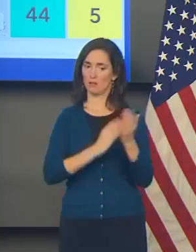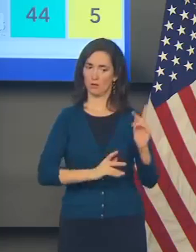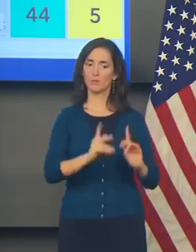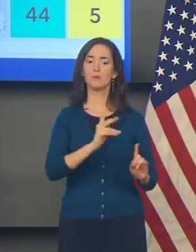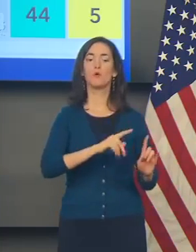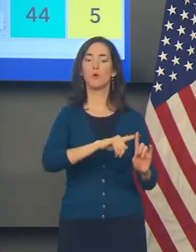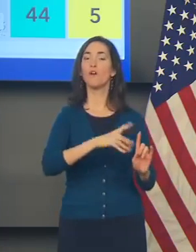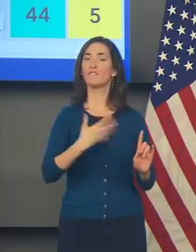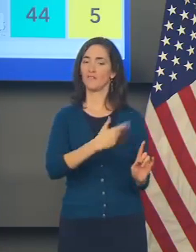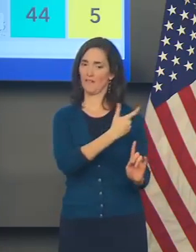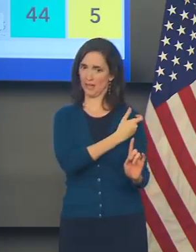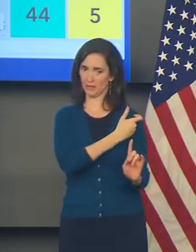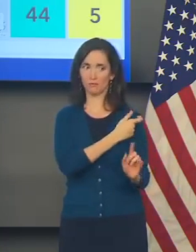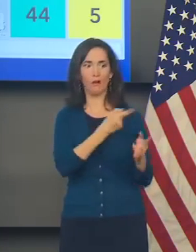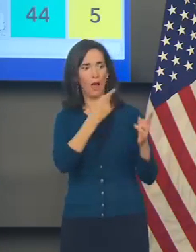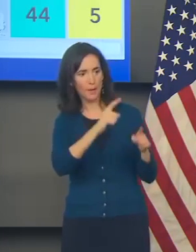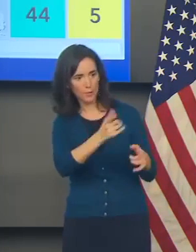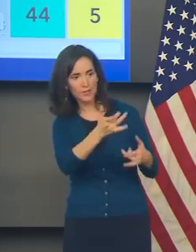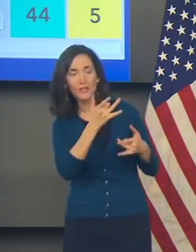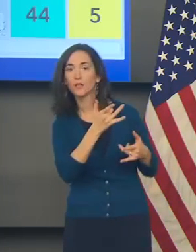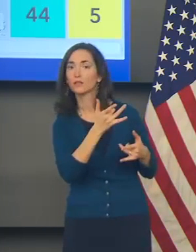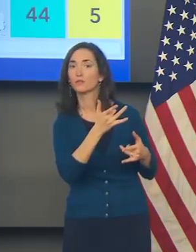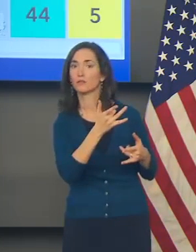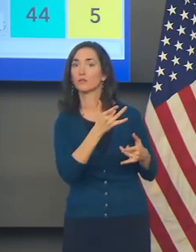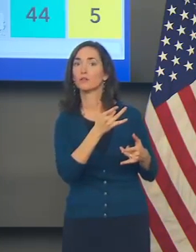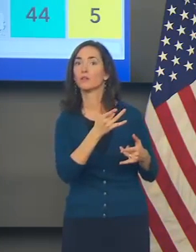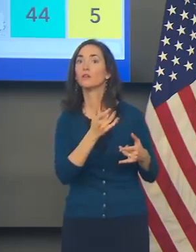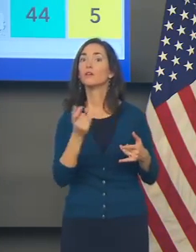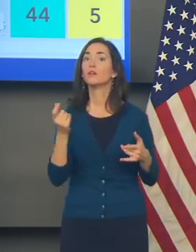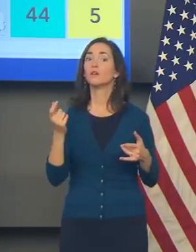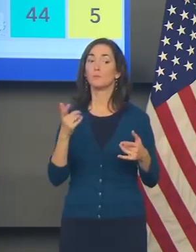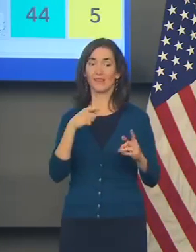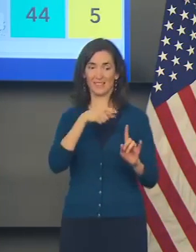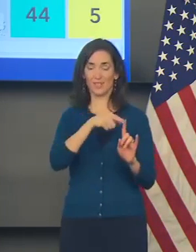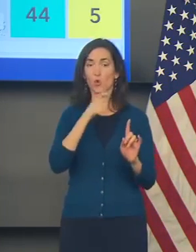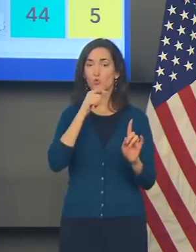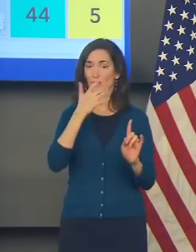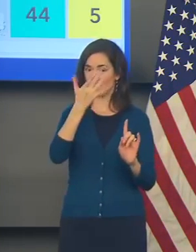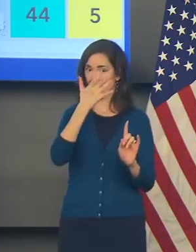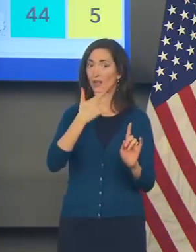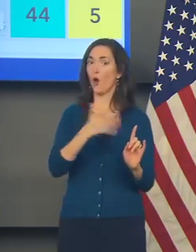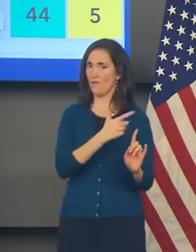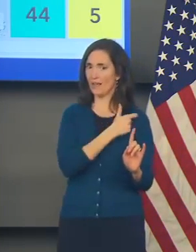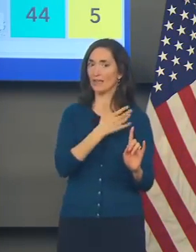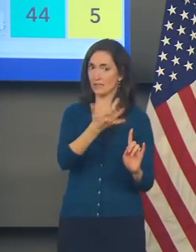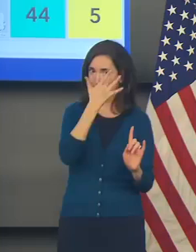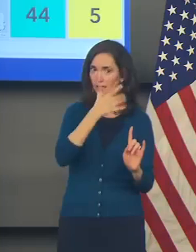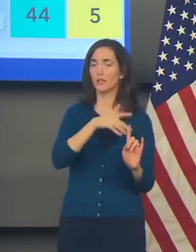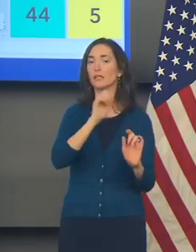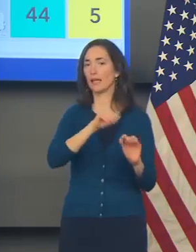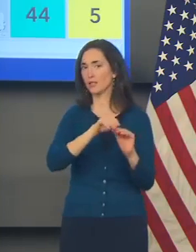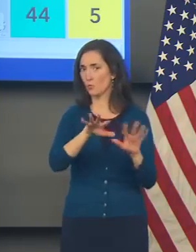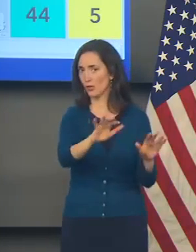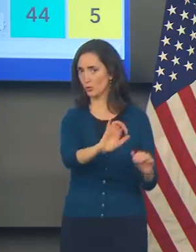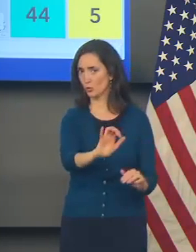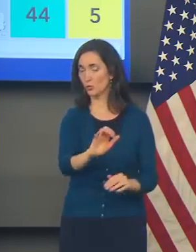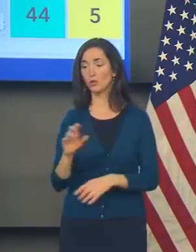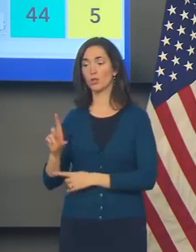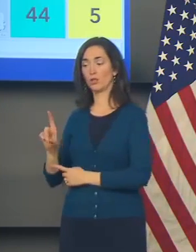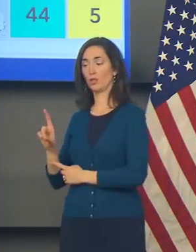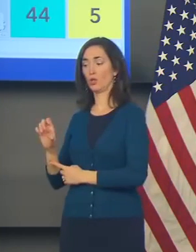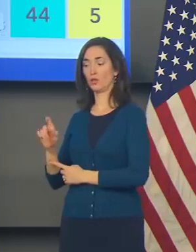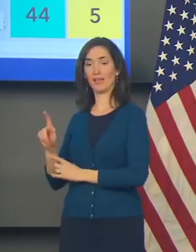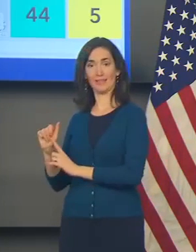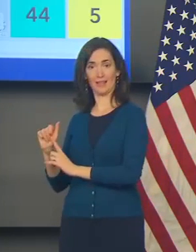And those breakthrough cases are infectious. And with the Delta variant, it's